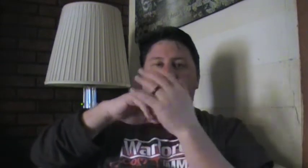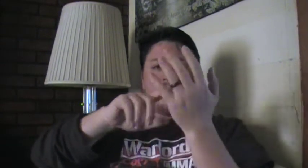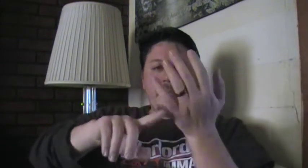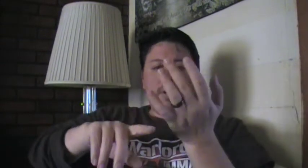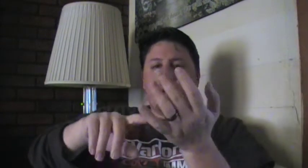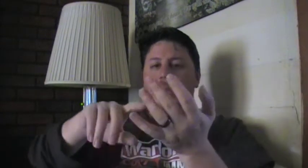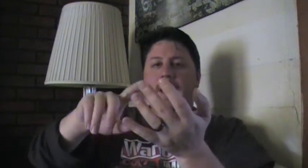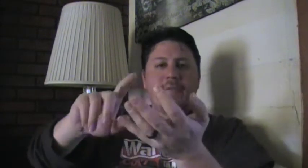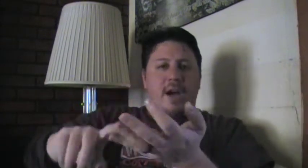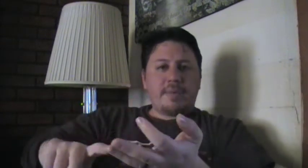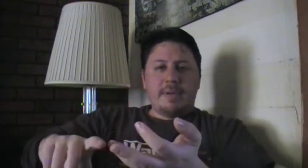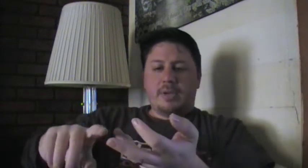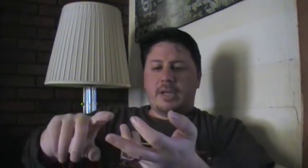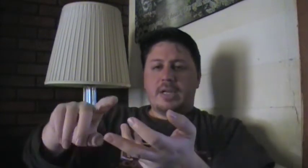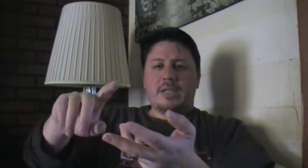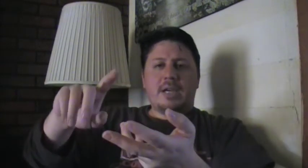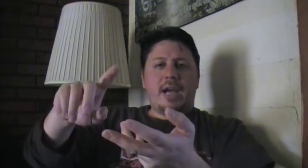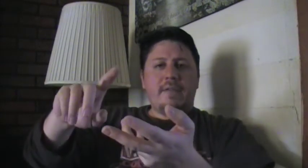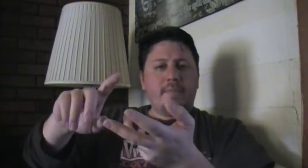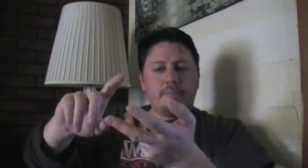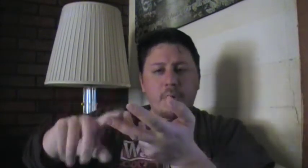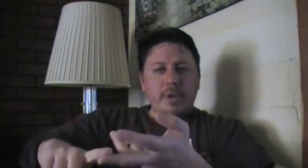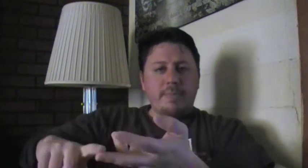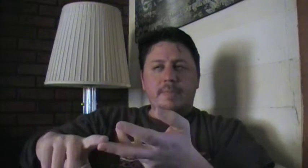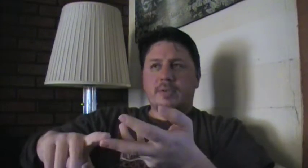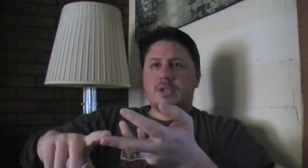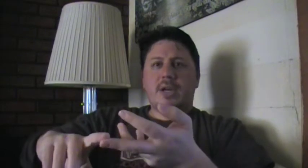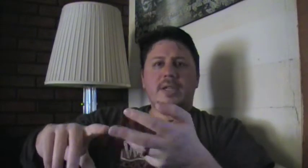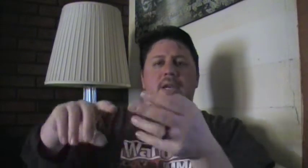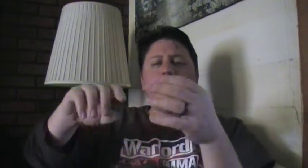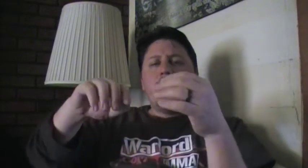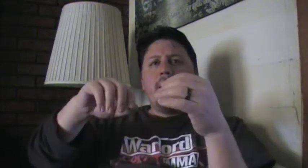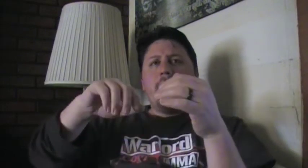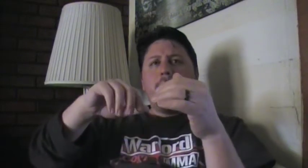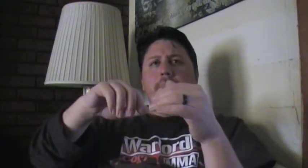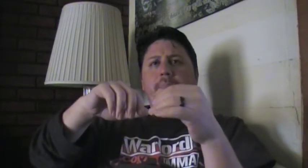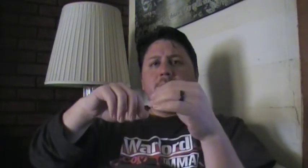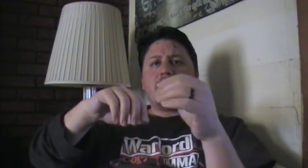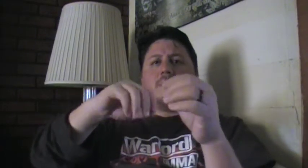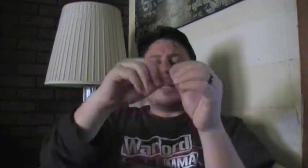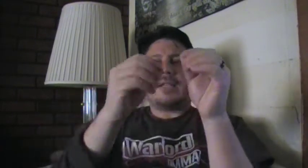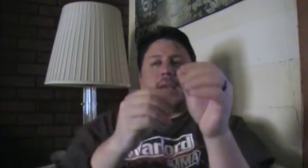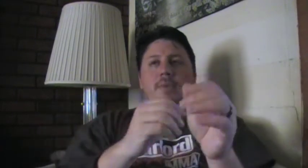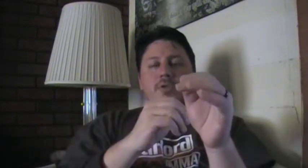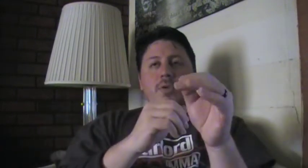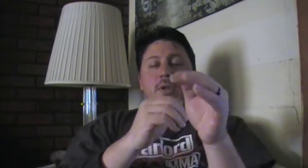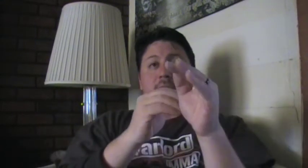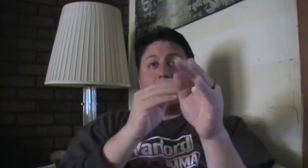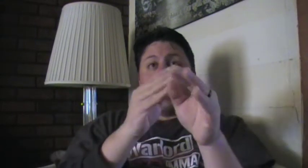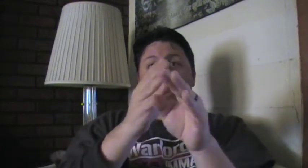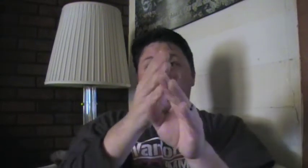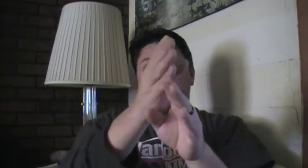hit people hard. I've knocked people unconscious. I've broken people's jaws. But it's through that same control. Am I going to